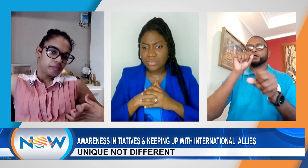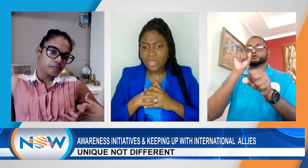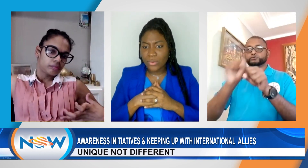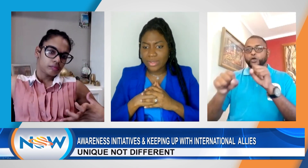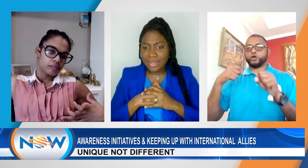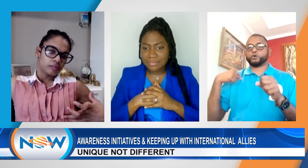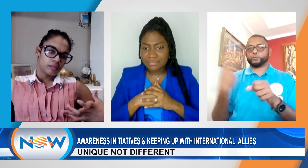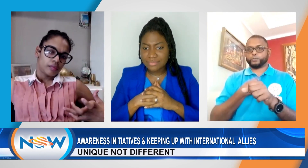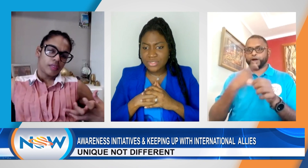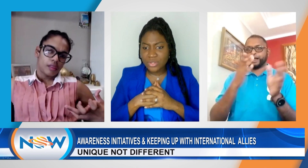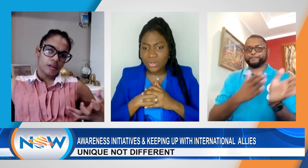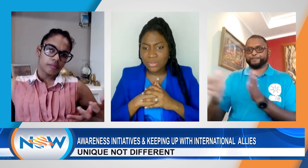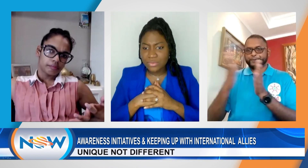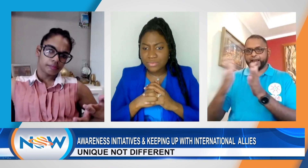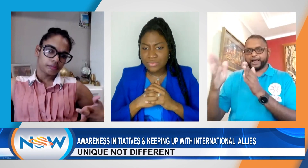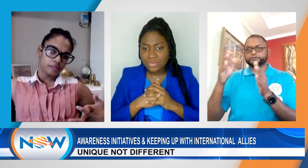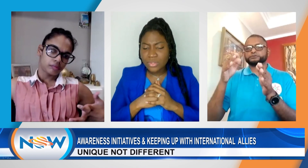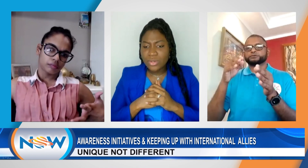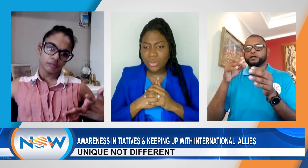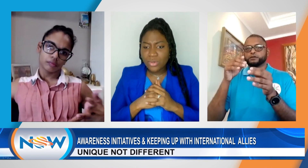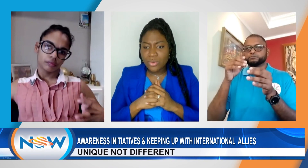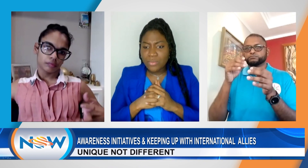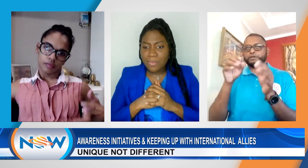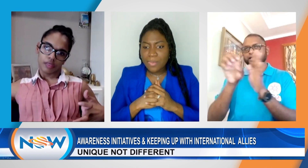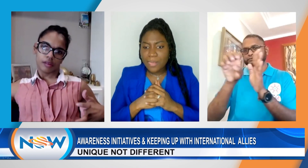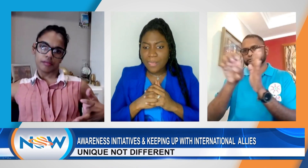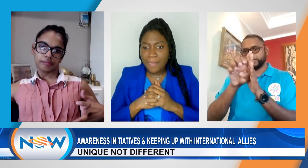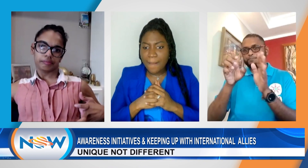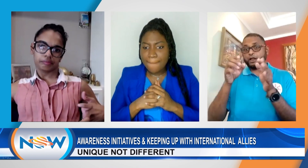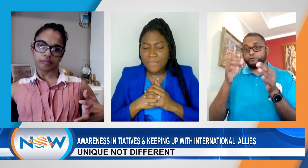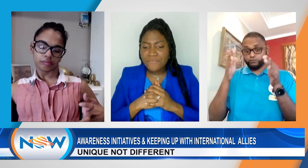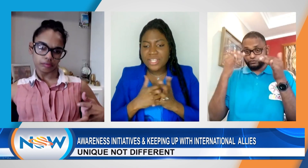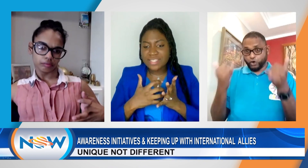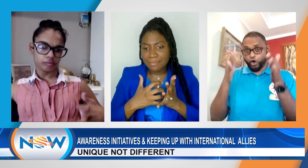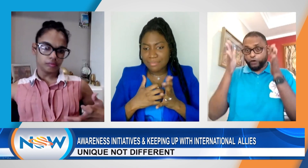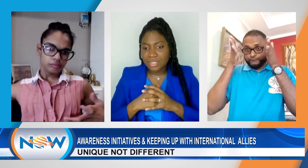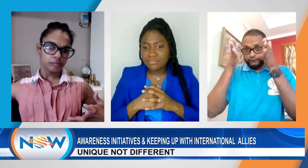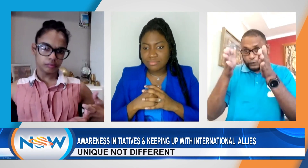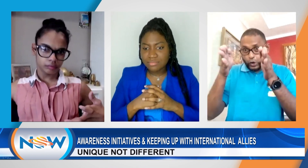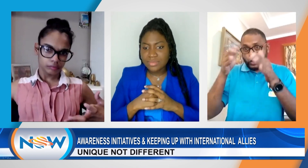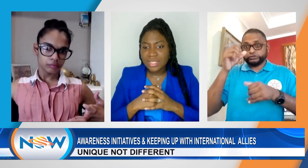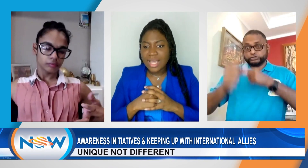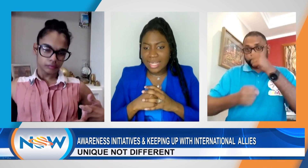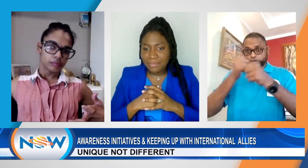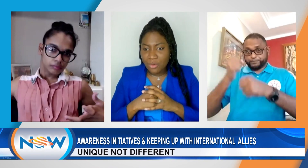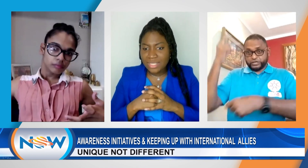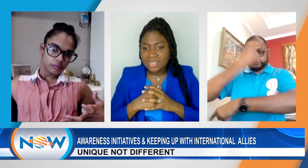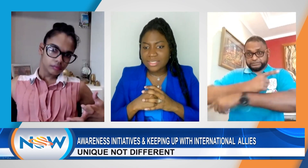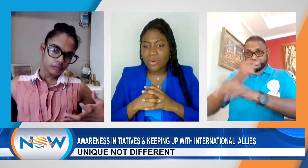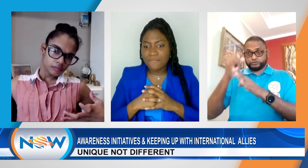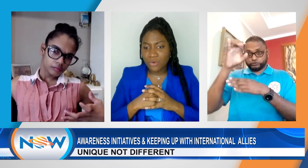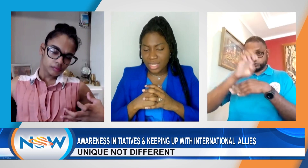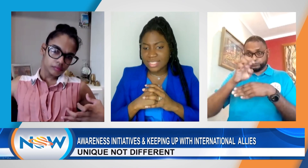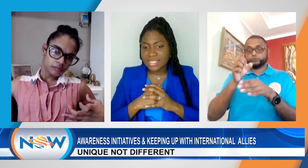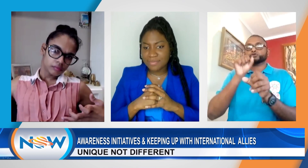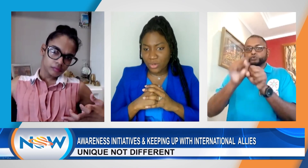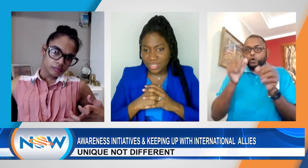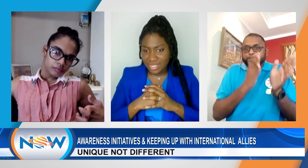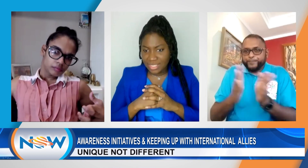Okay, so, for example, at the moment, our focus is fourth day